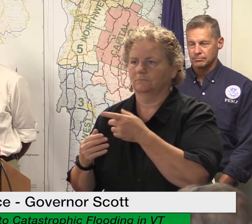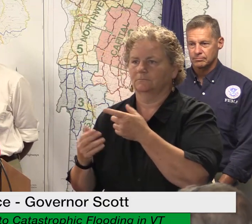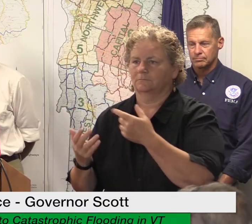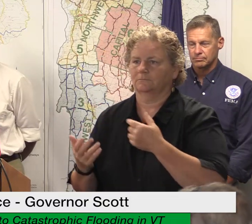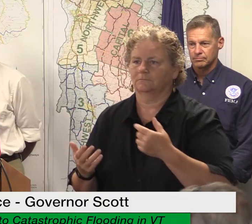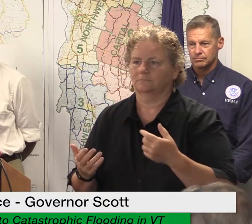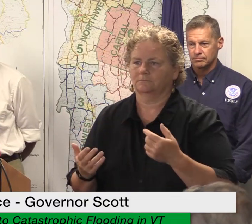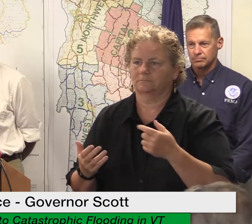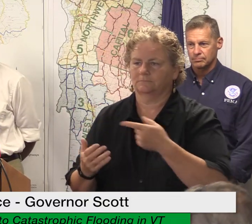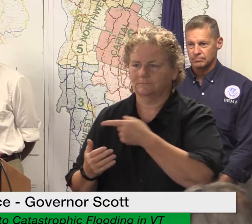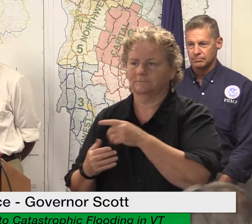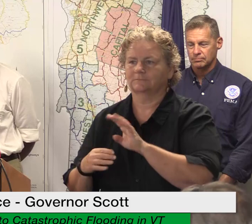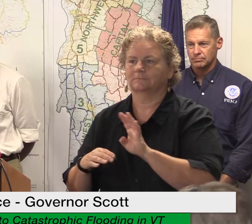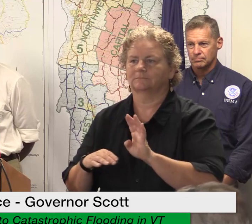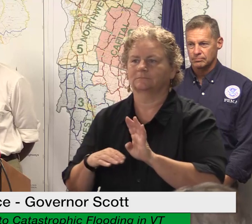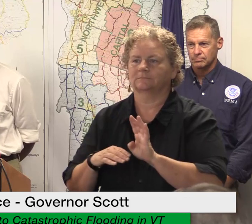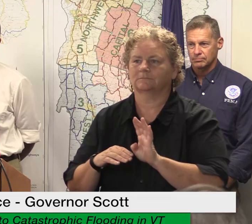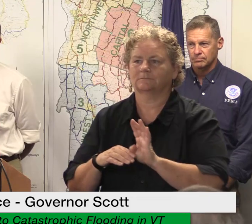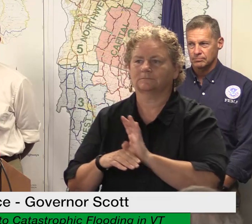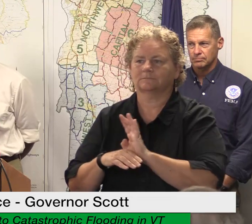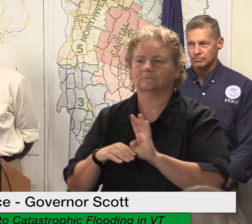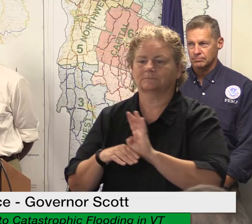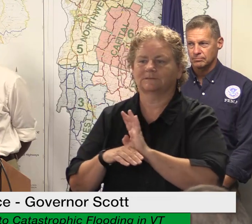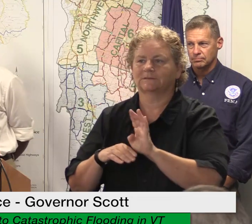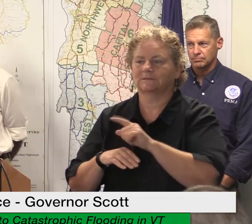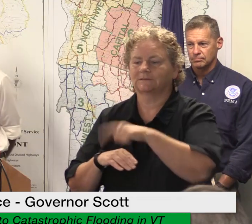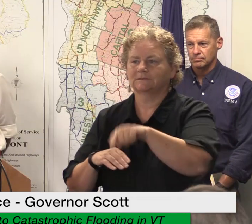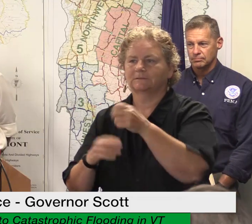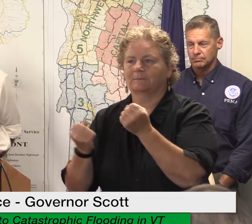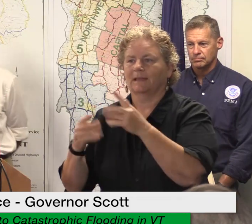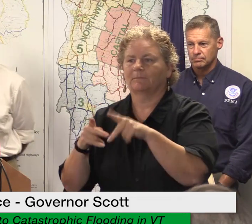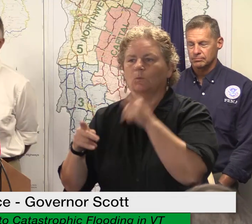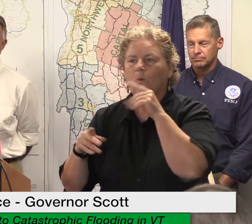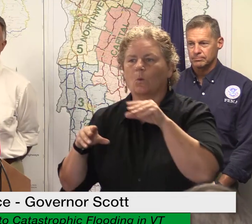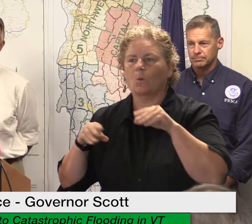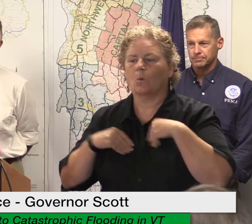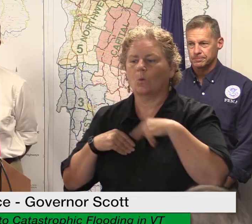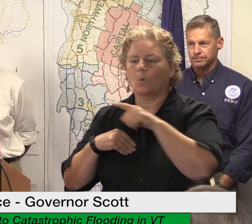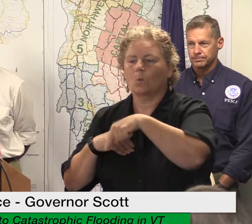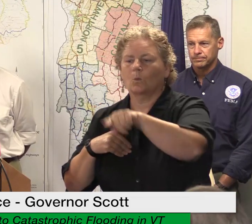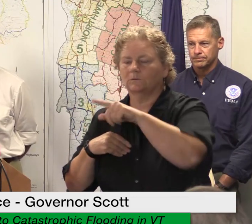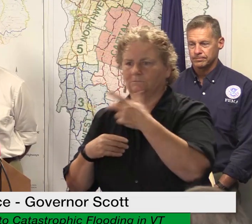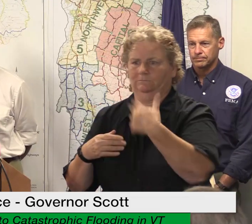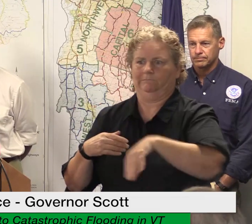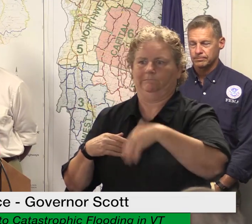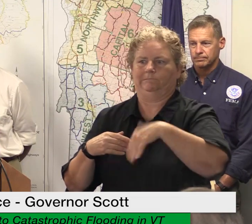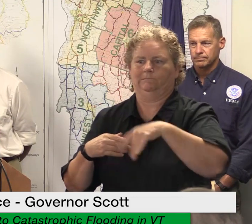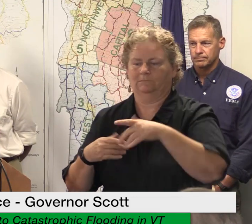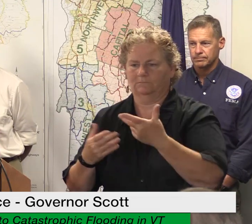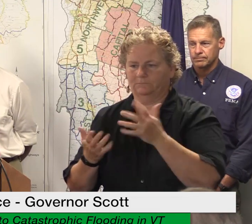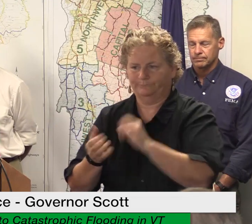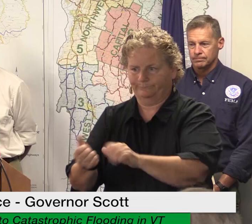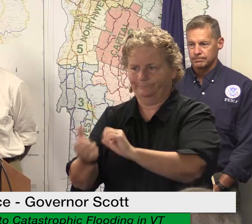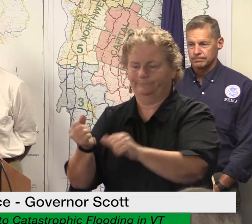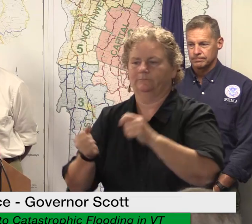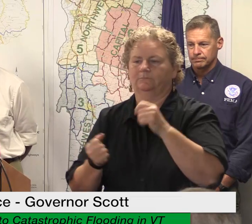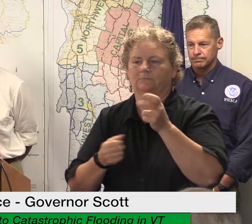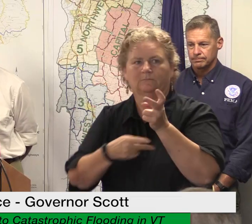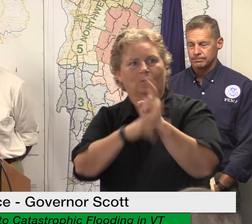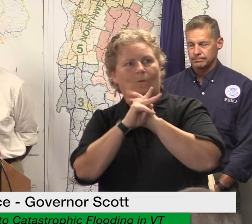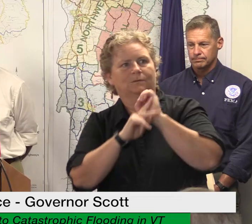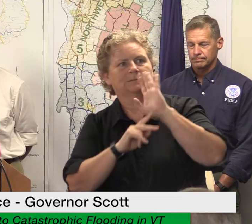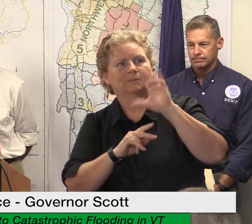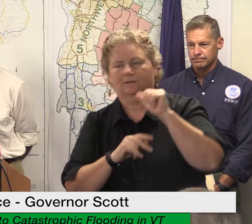they need more help than a loan can provide business owners are tired they are